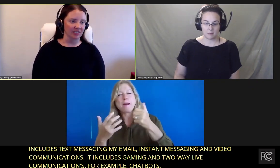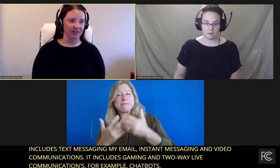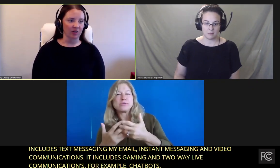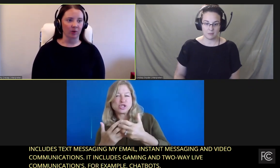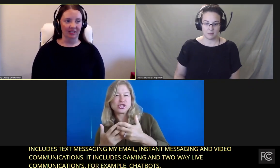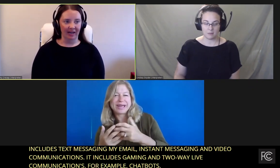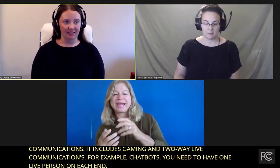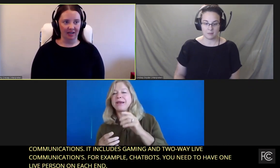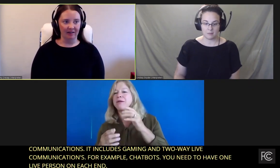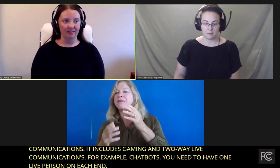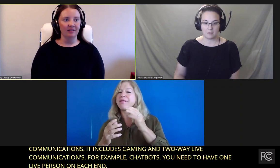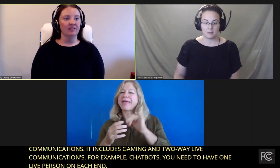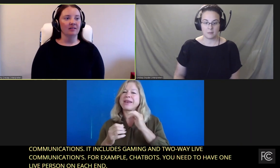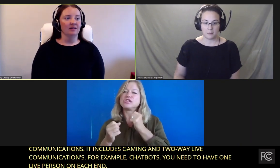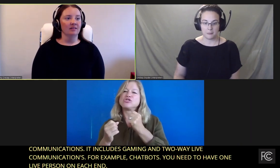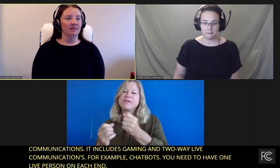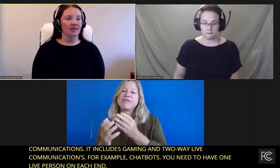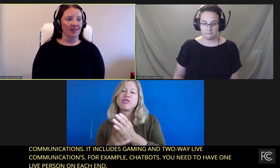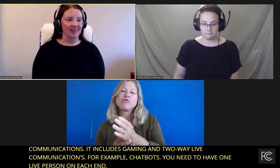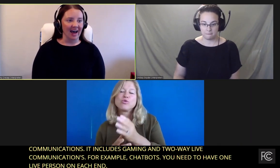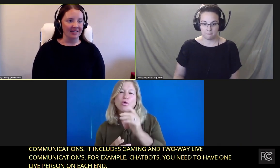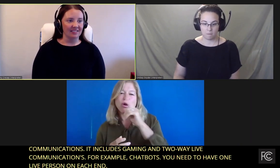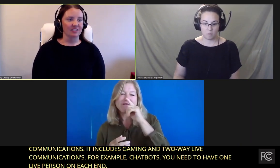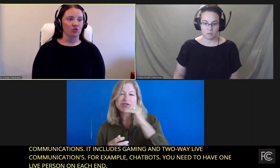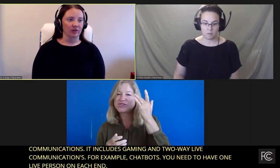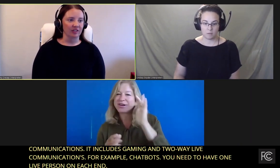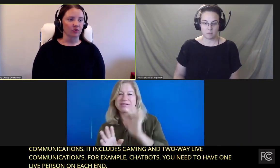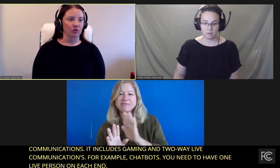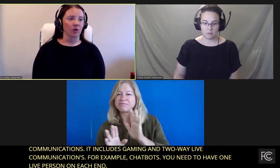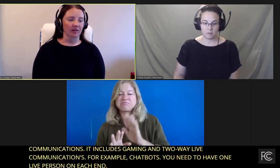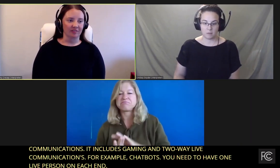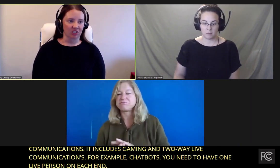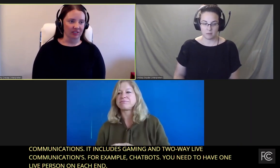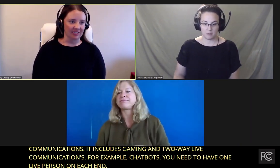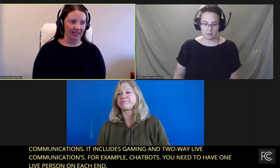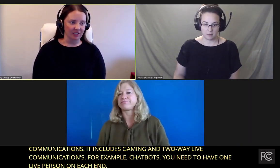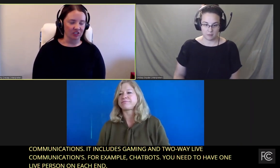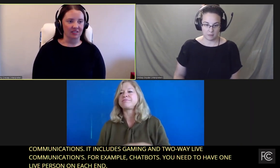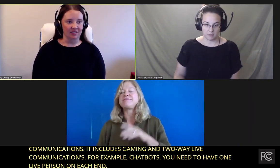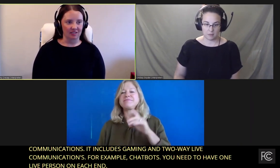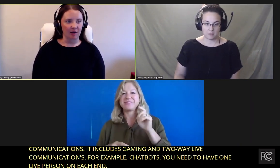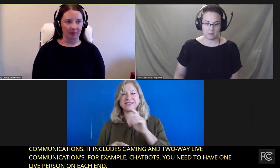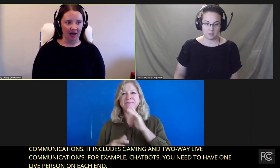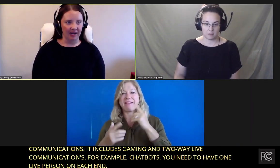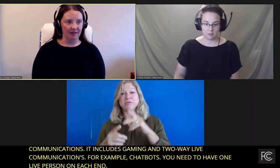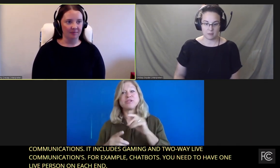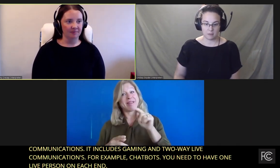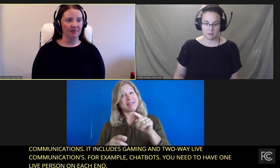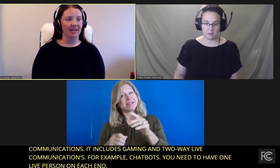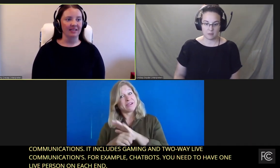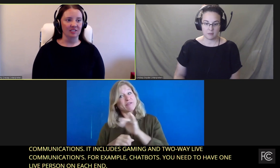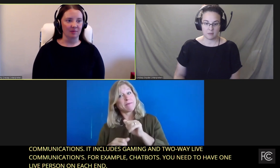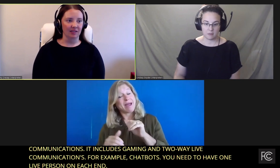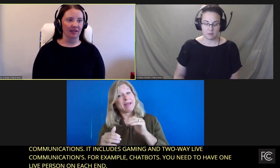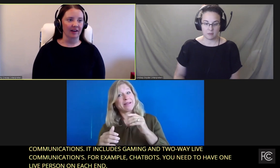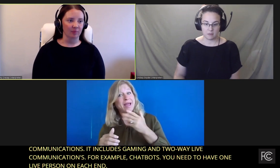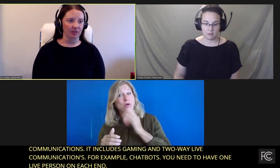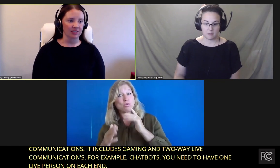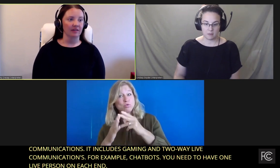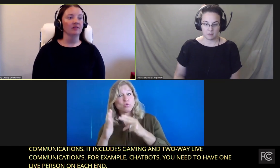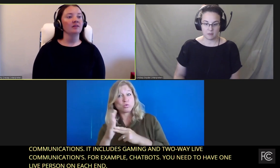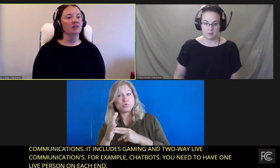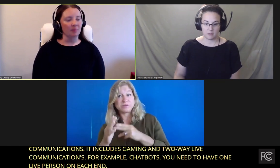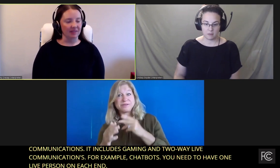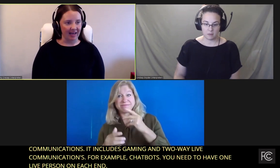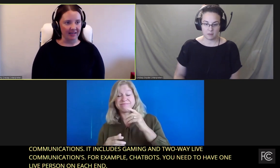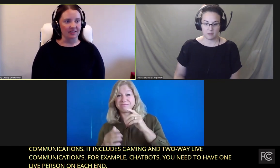example, Siri or Alexa. That is driven through artificial intelligence and does not apply. It needs to be a live